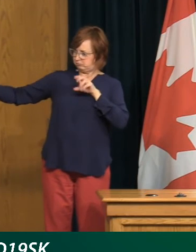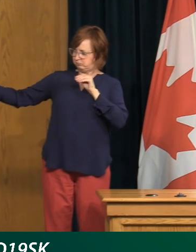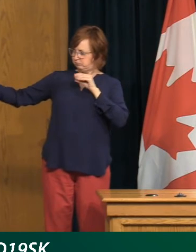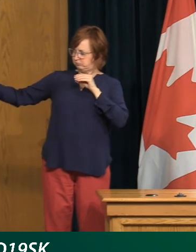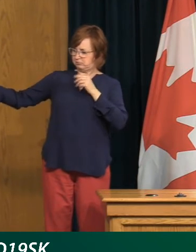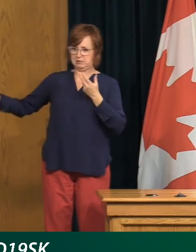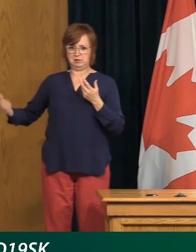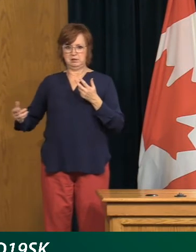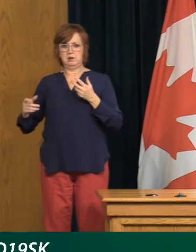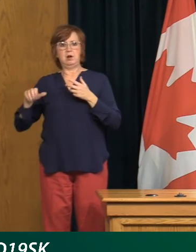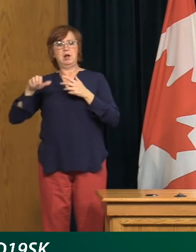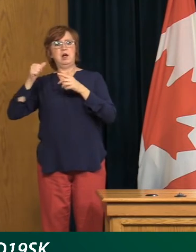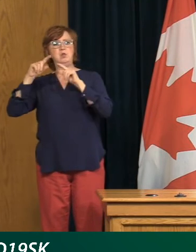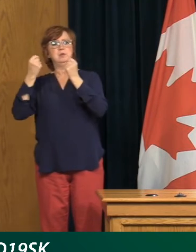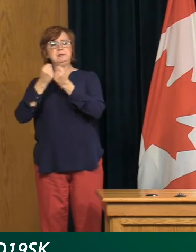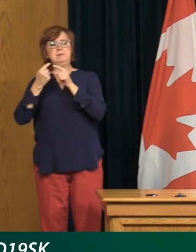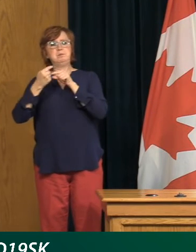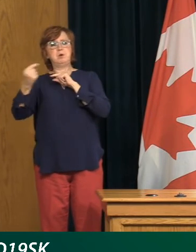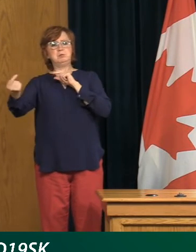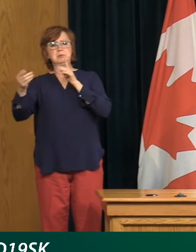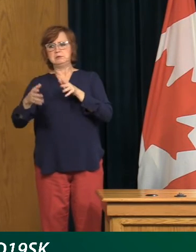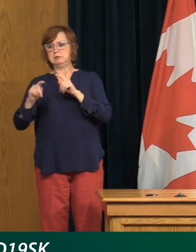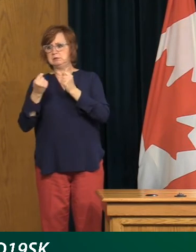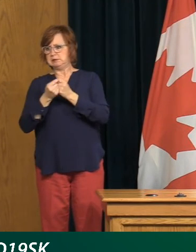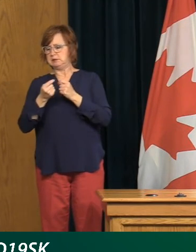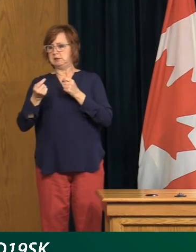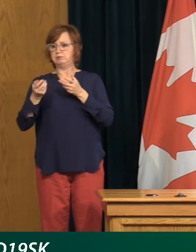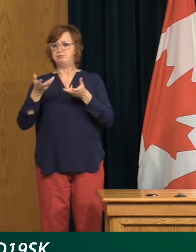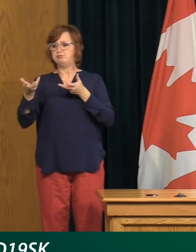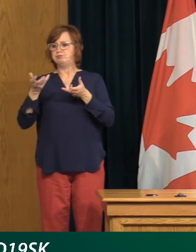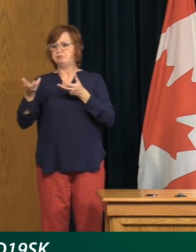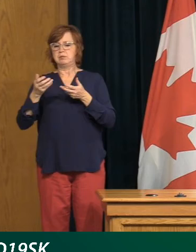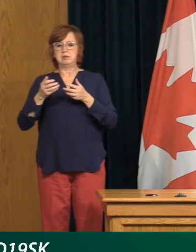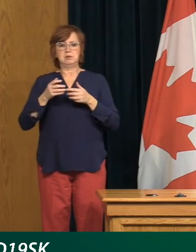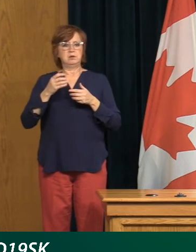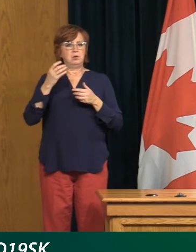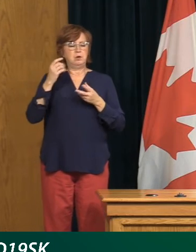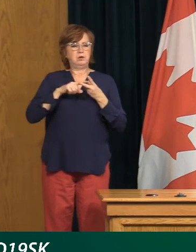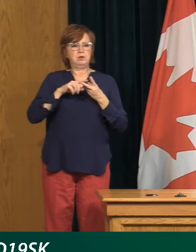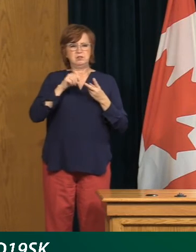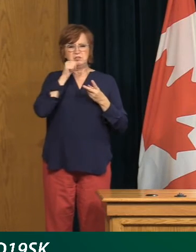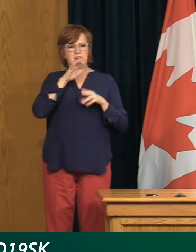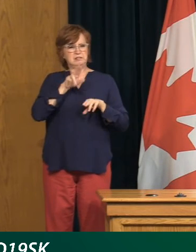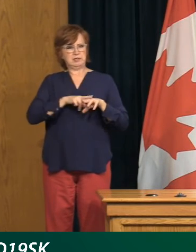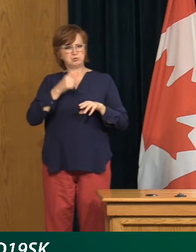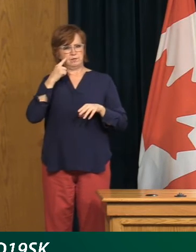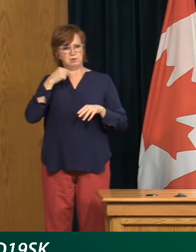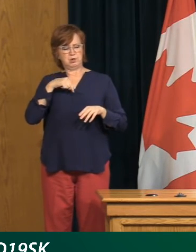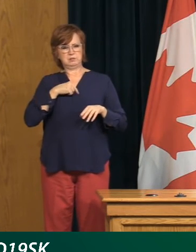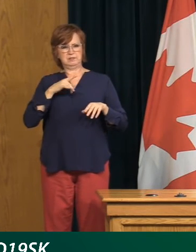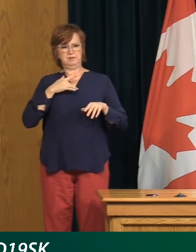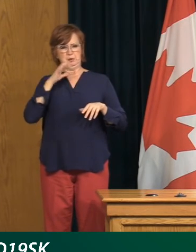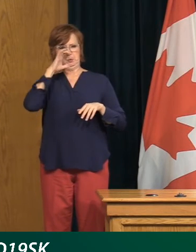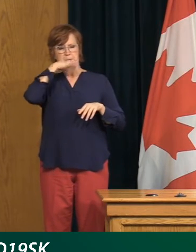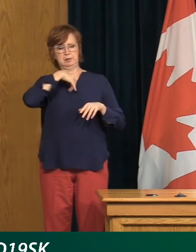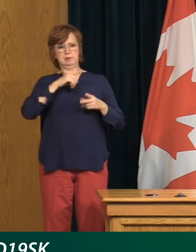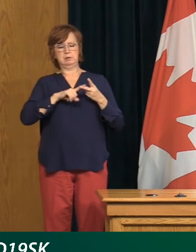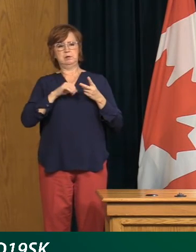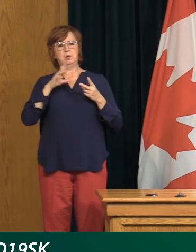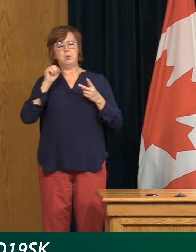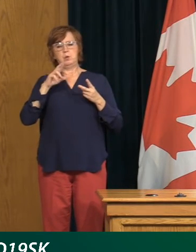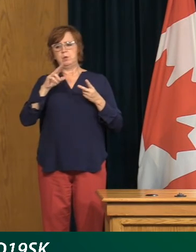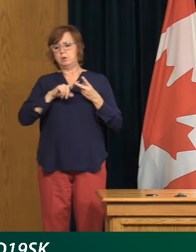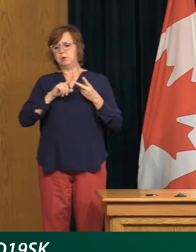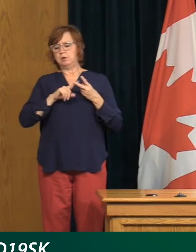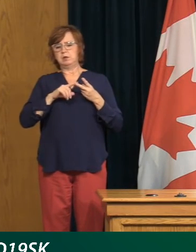players from other teams. And if, you know, you are having a meal, you know, sitting, you know, within your cohort of six people if